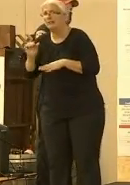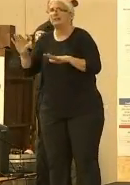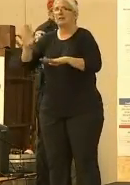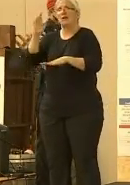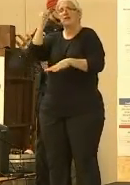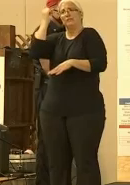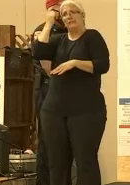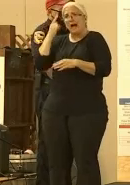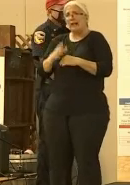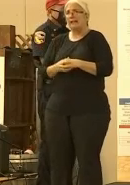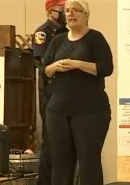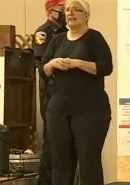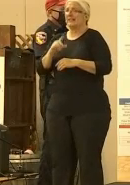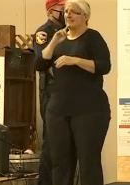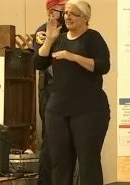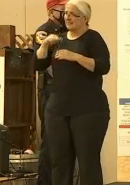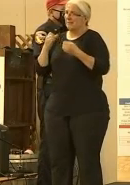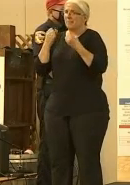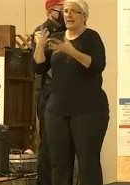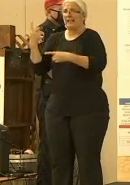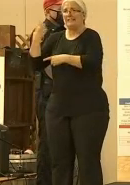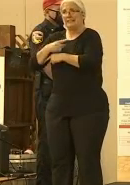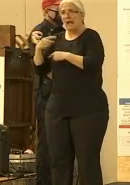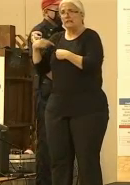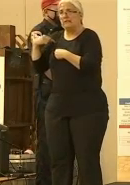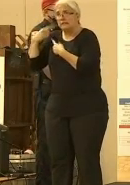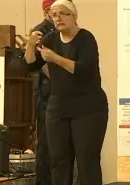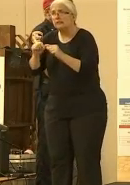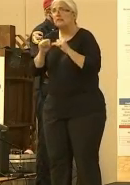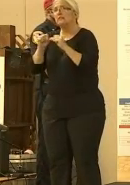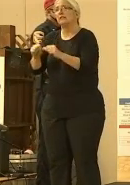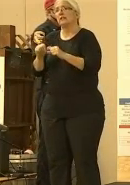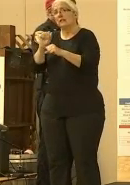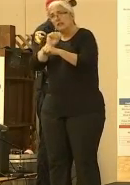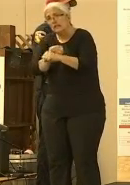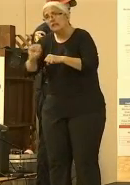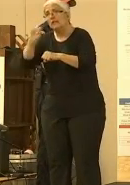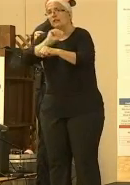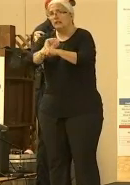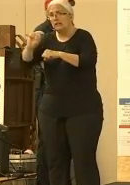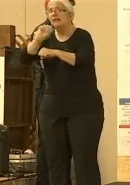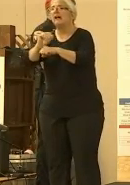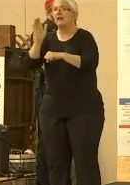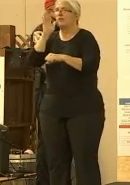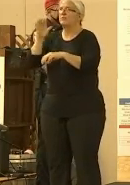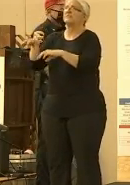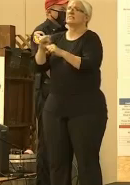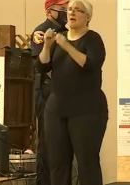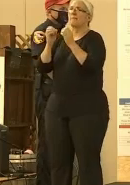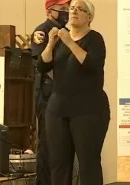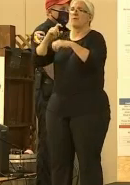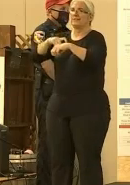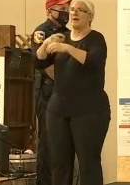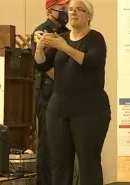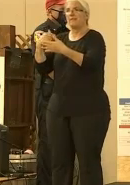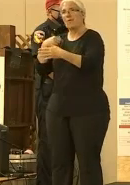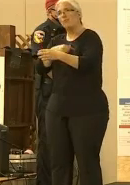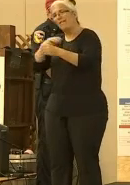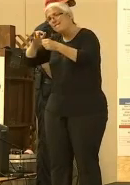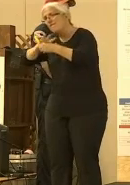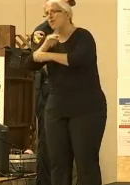days that this fire has been, it's going to take time to put this fire out. So I greatly appreciate everyone's patience.